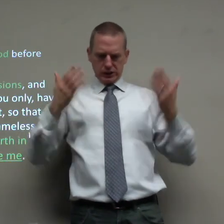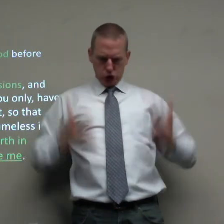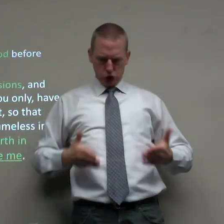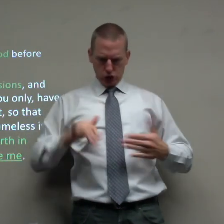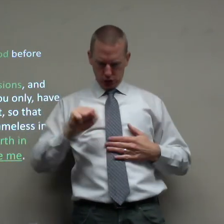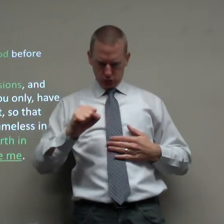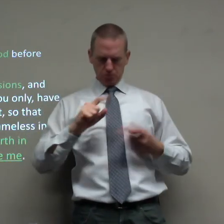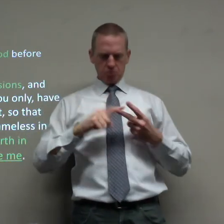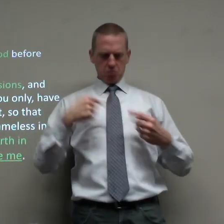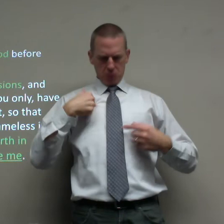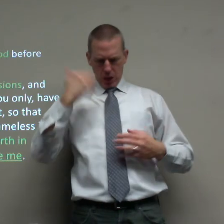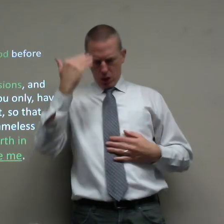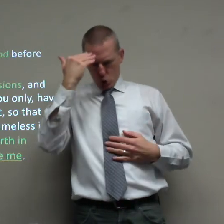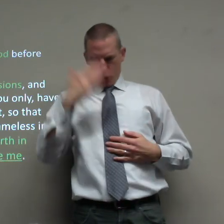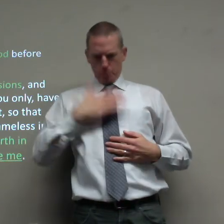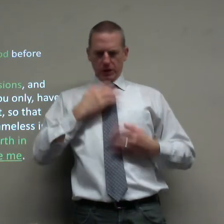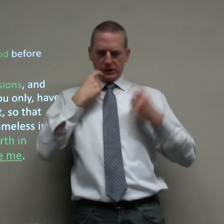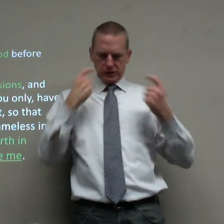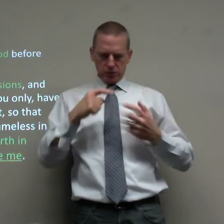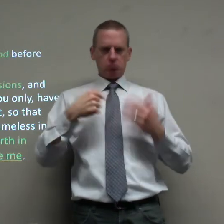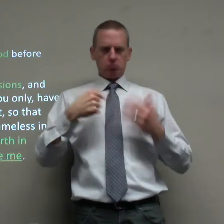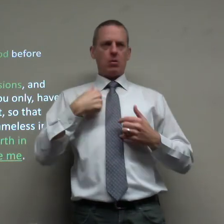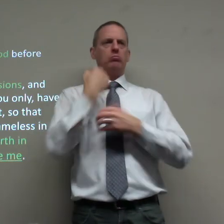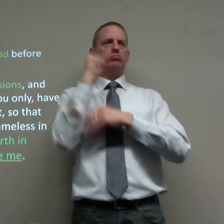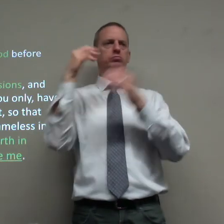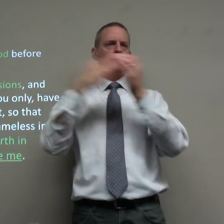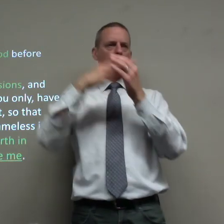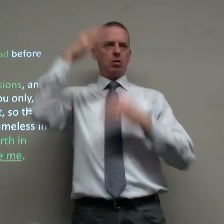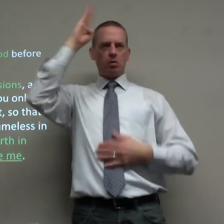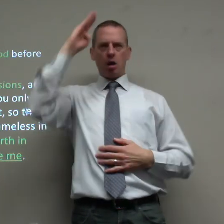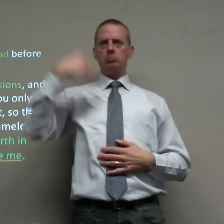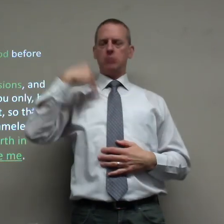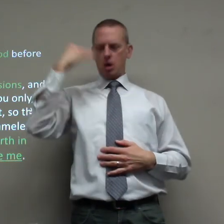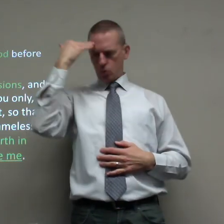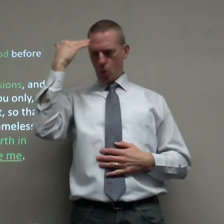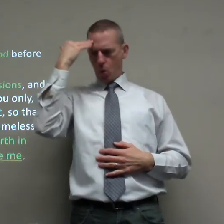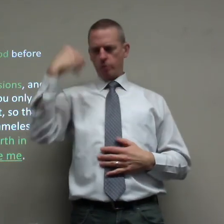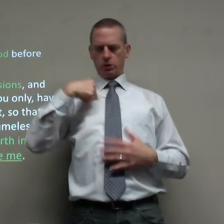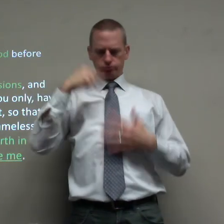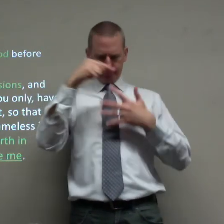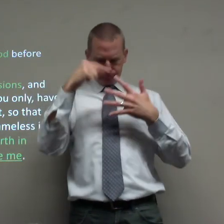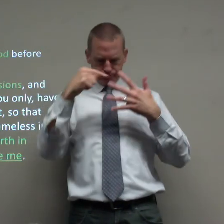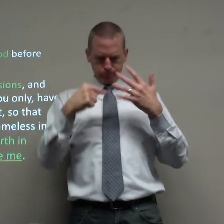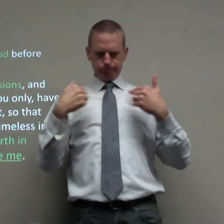I'm a sinner I know my sins I know that I'm a persistent father